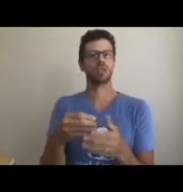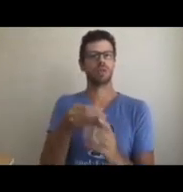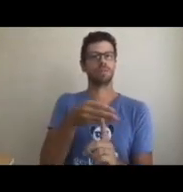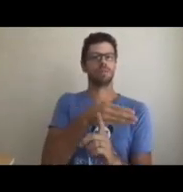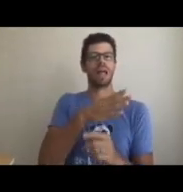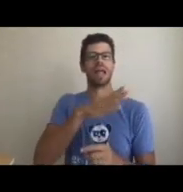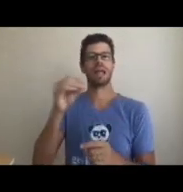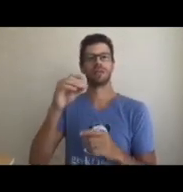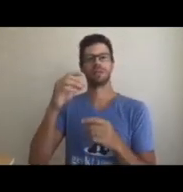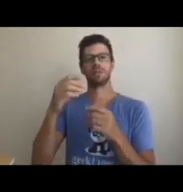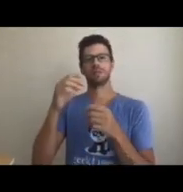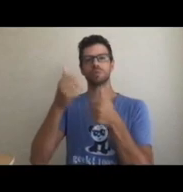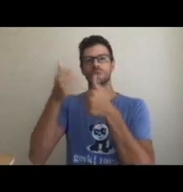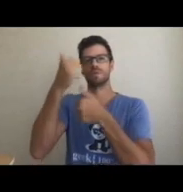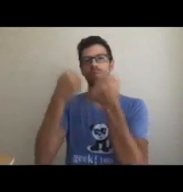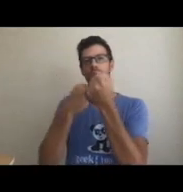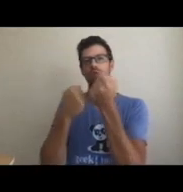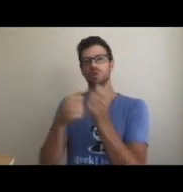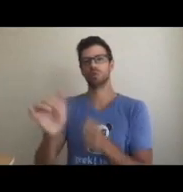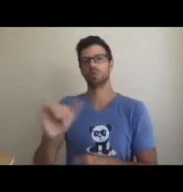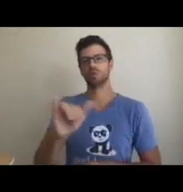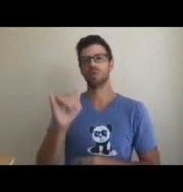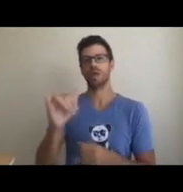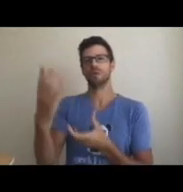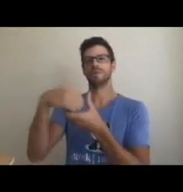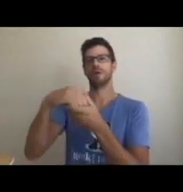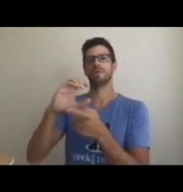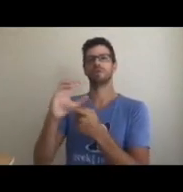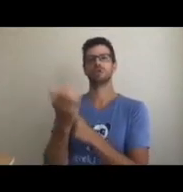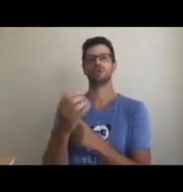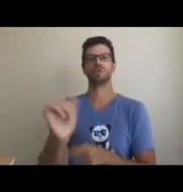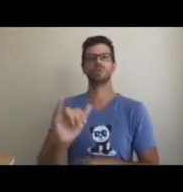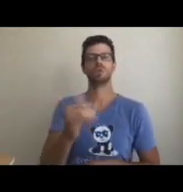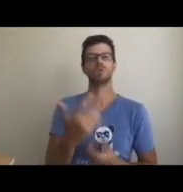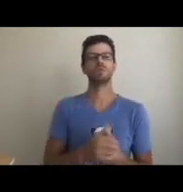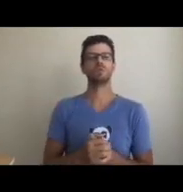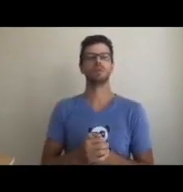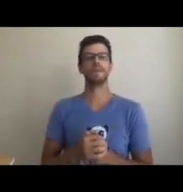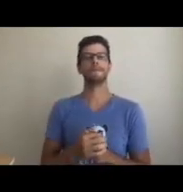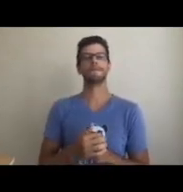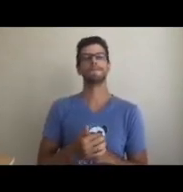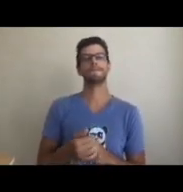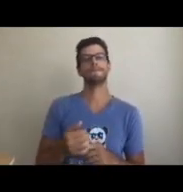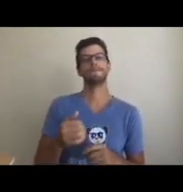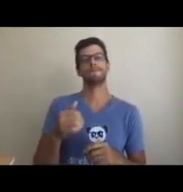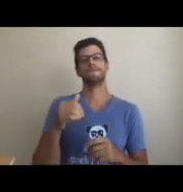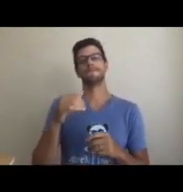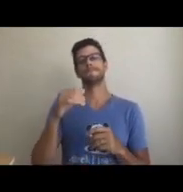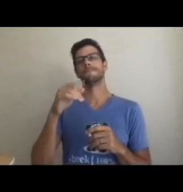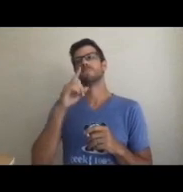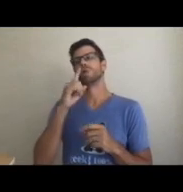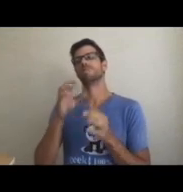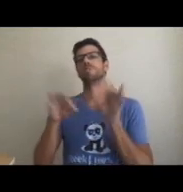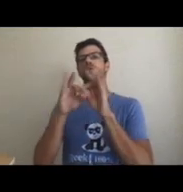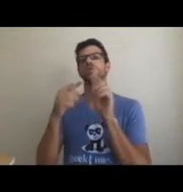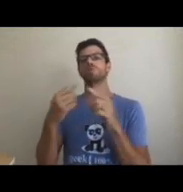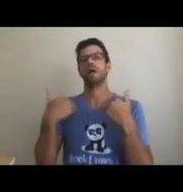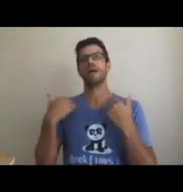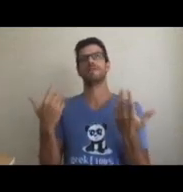This is one of the reasons why I gave a hint about recognition earlier, as well as getting executive sponsors.